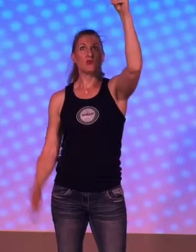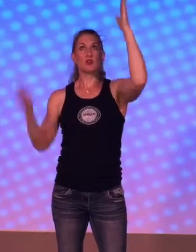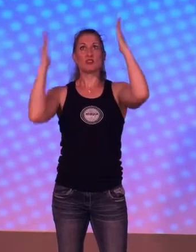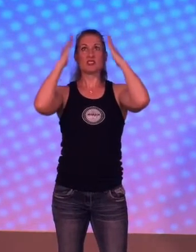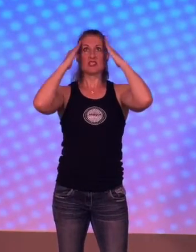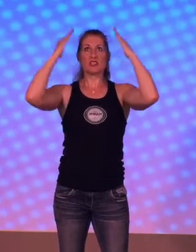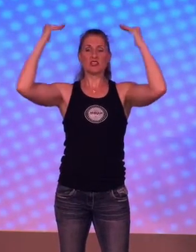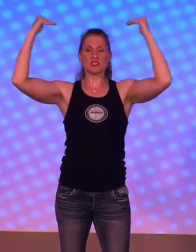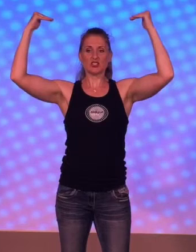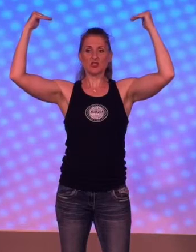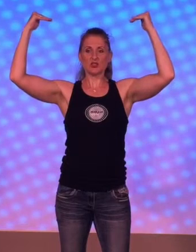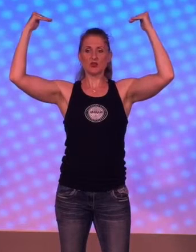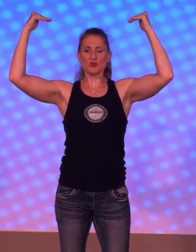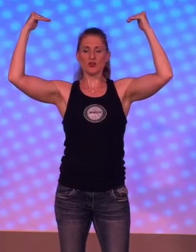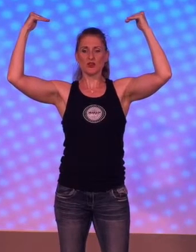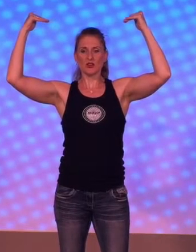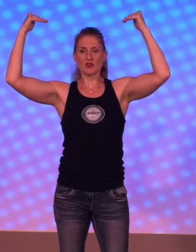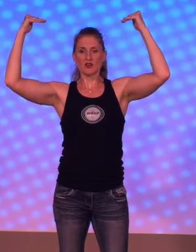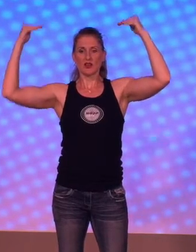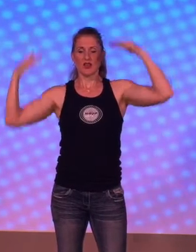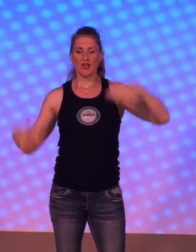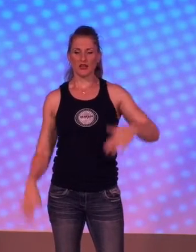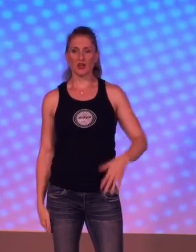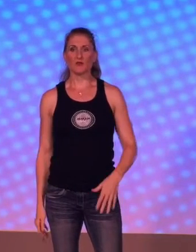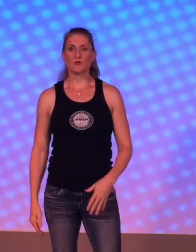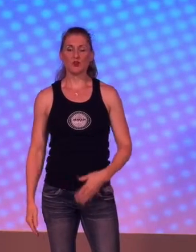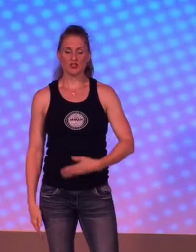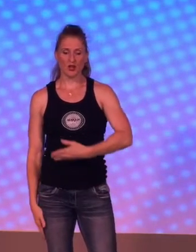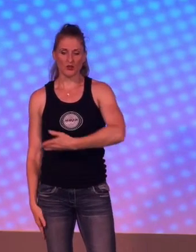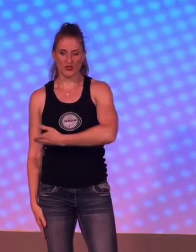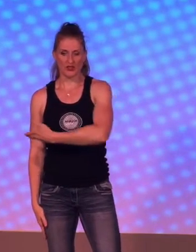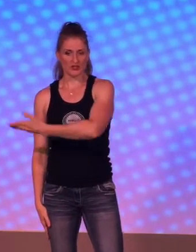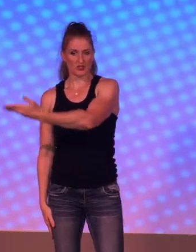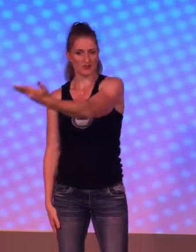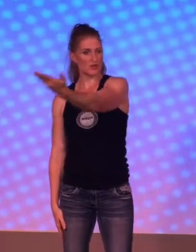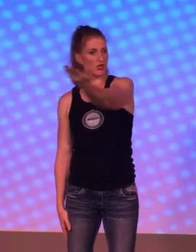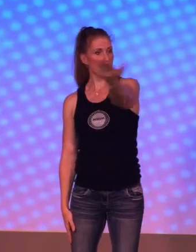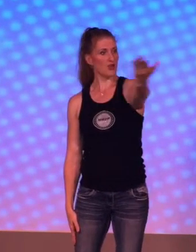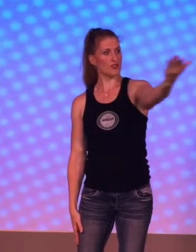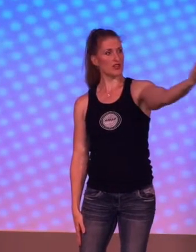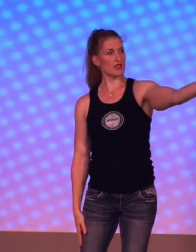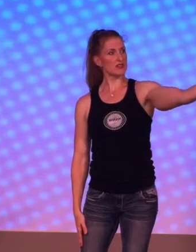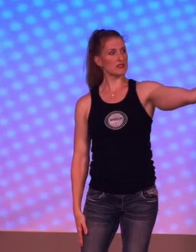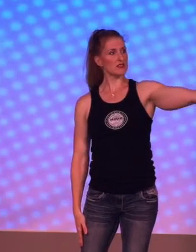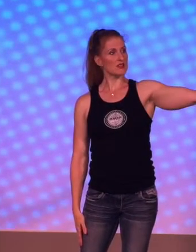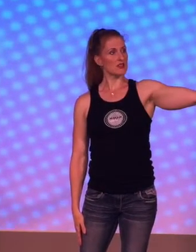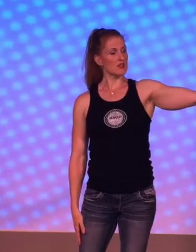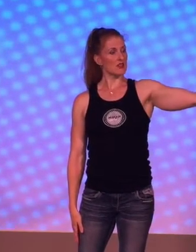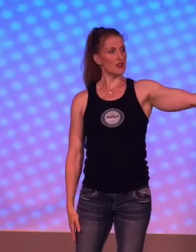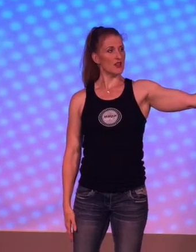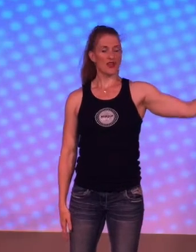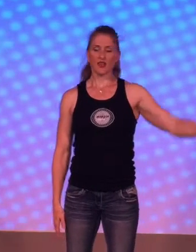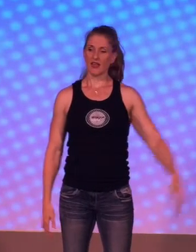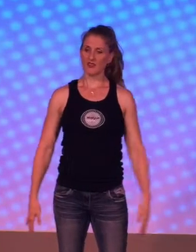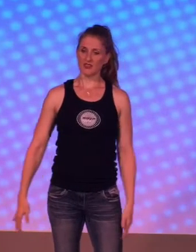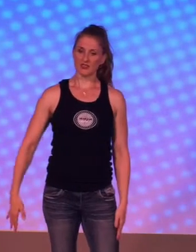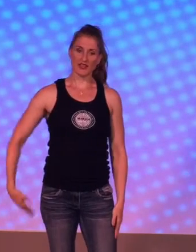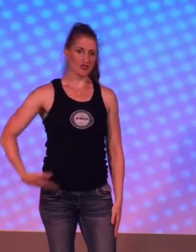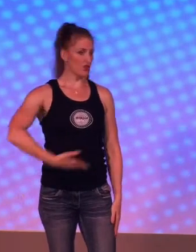will teach you. you. And then on the first all things will just be all things. And the second all